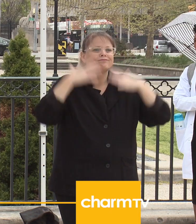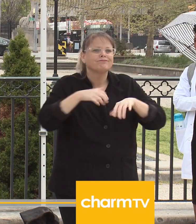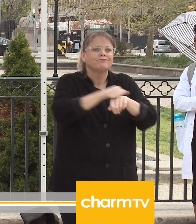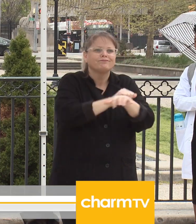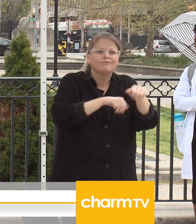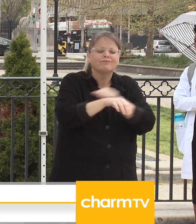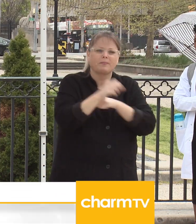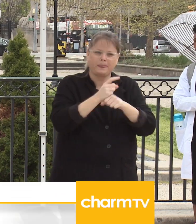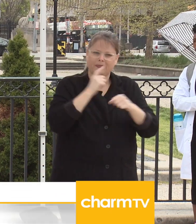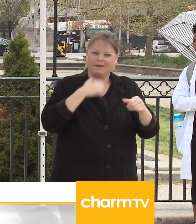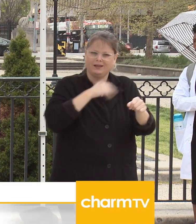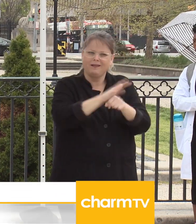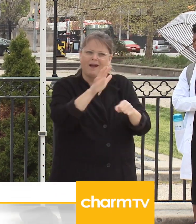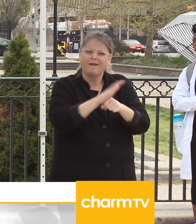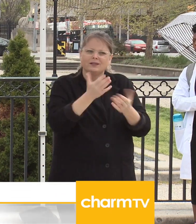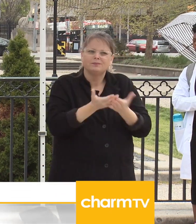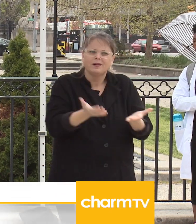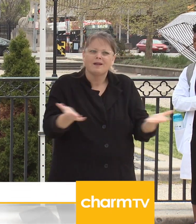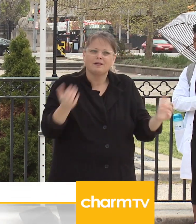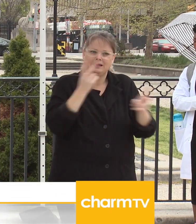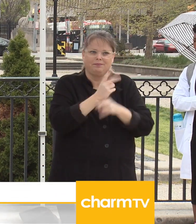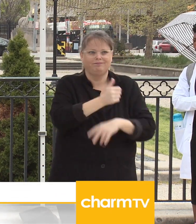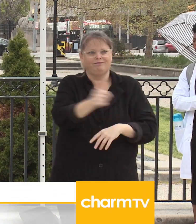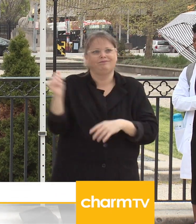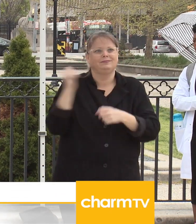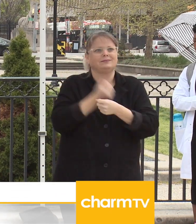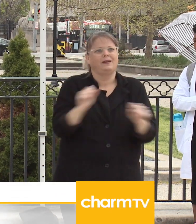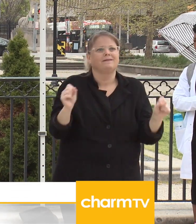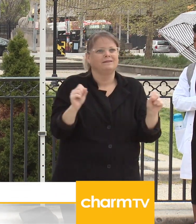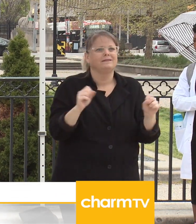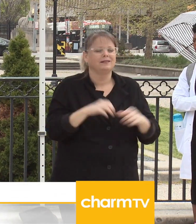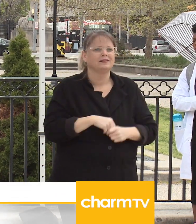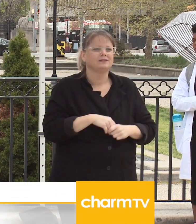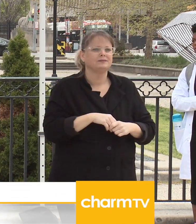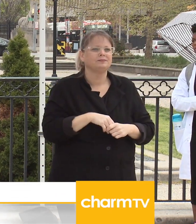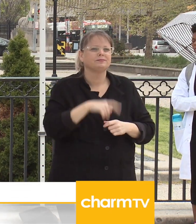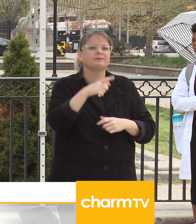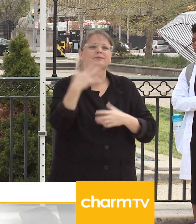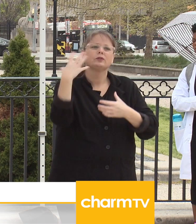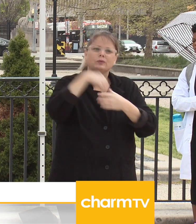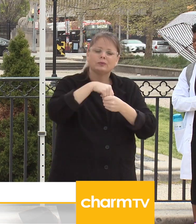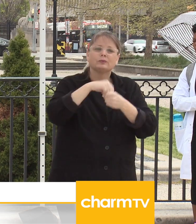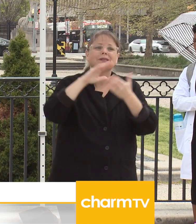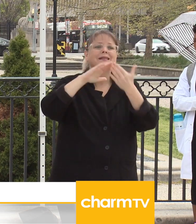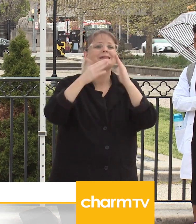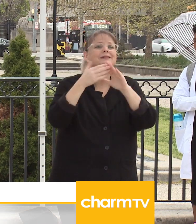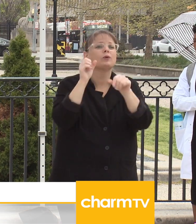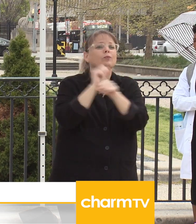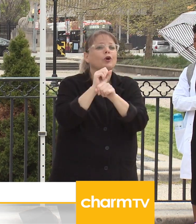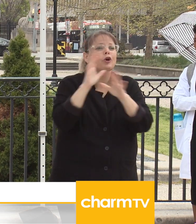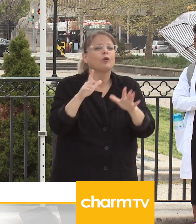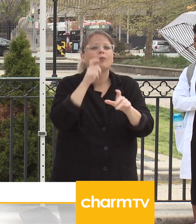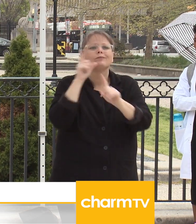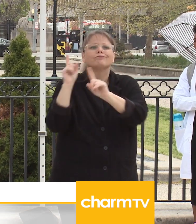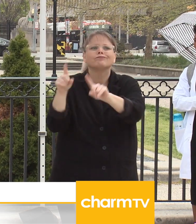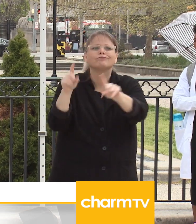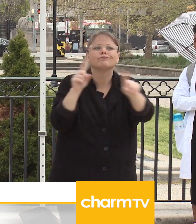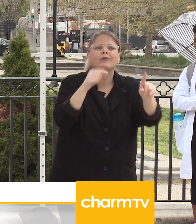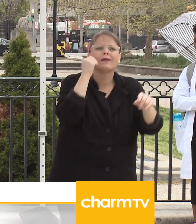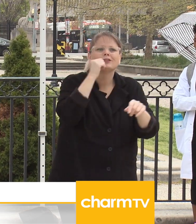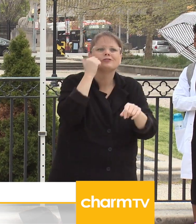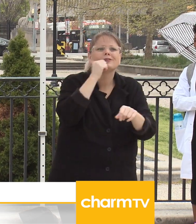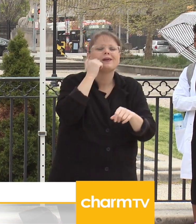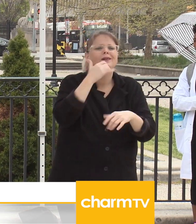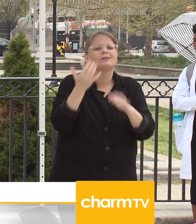This is now including our city administrative employees that continue to work every day to keep our government moving. We are in the process of making